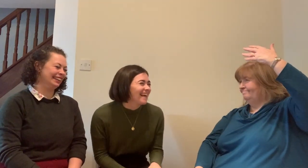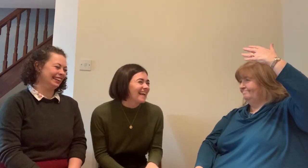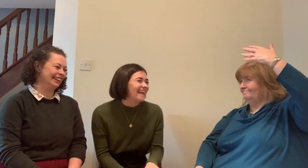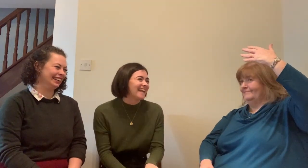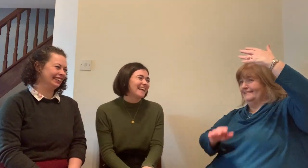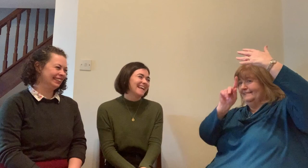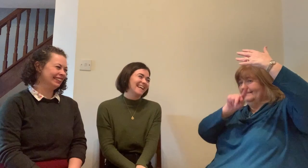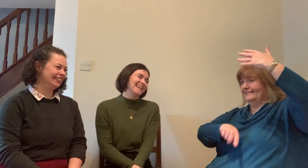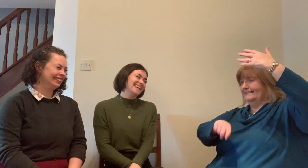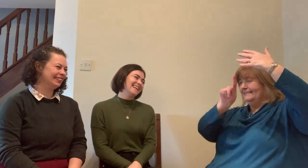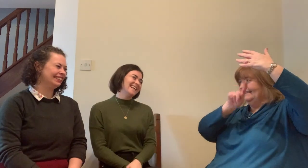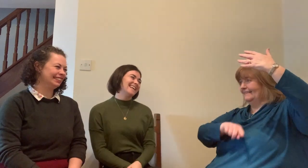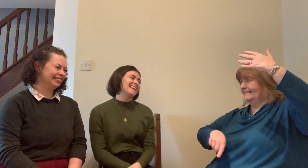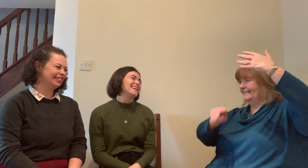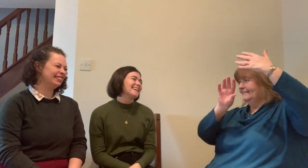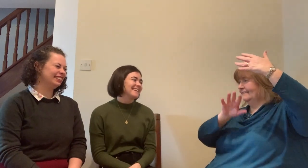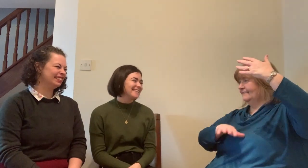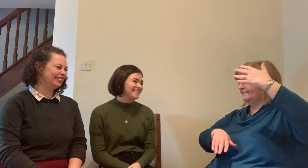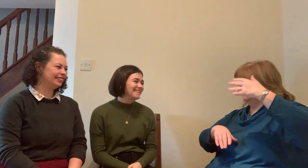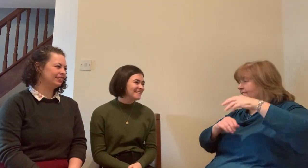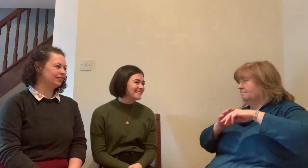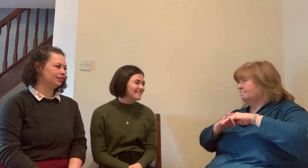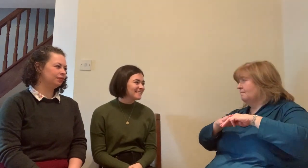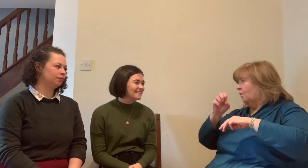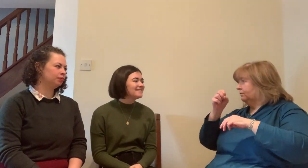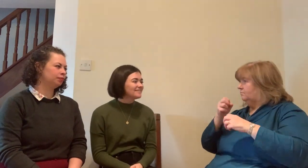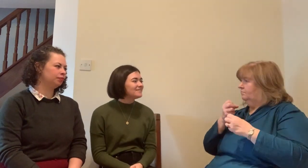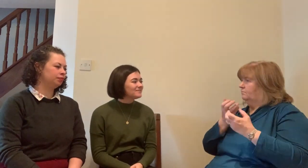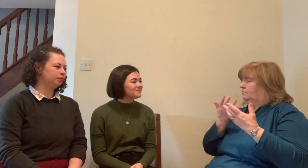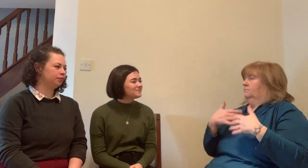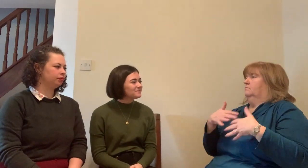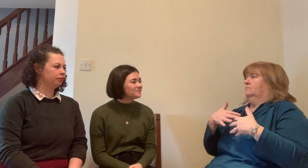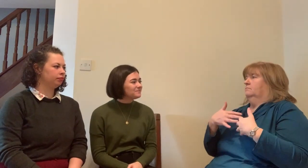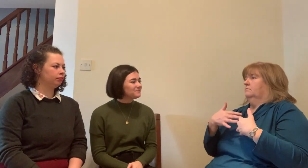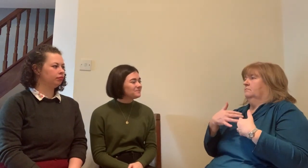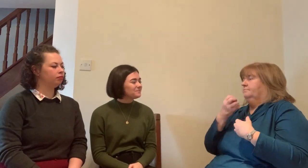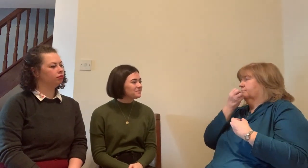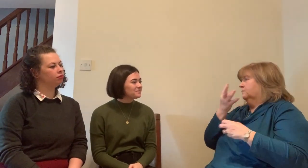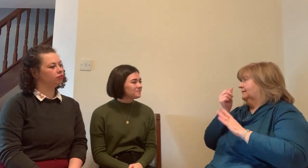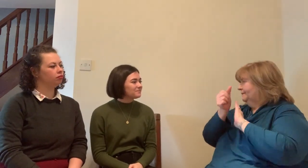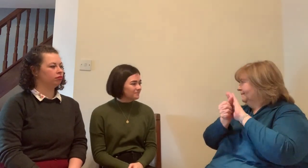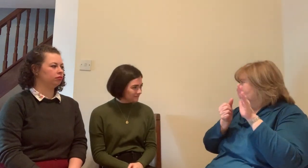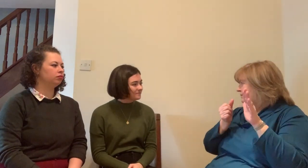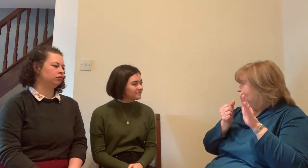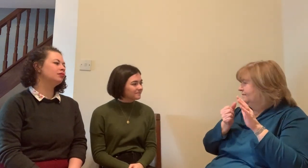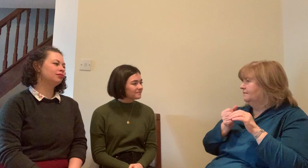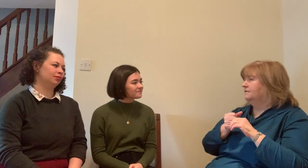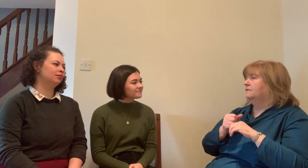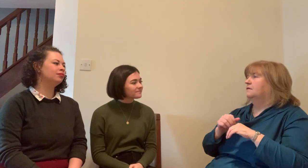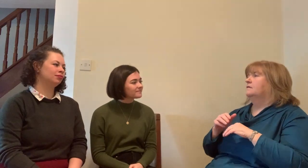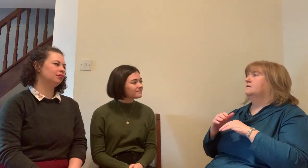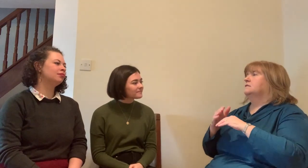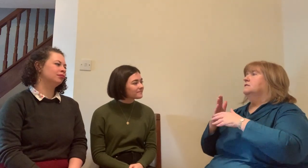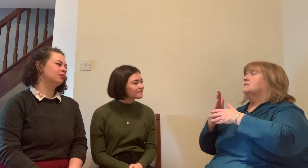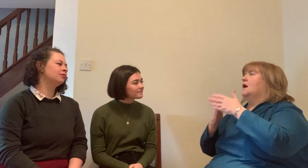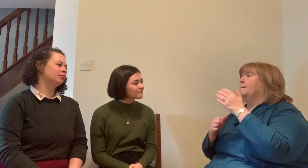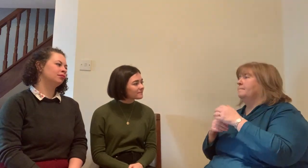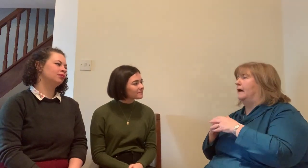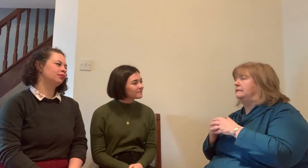sign names I'm not going to obviously mention the person that I'm actually talking about just for confidentiality reasons but let's say we'll go with this sign